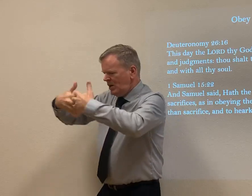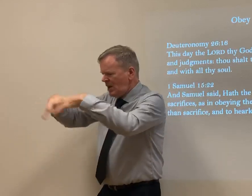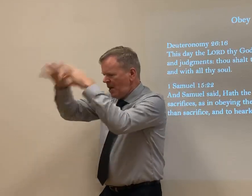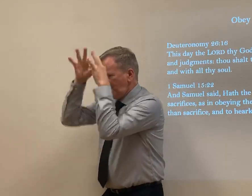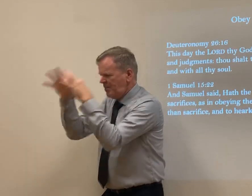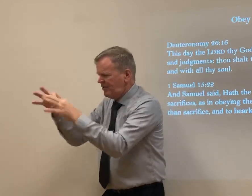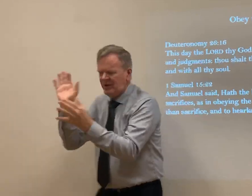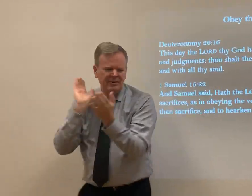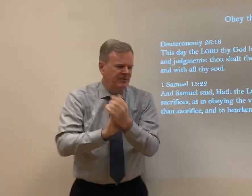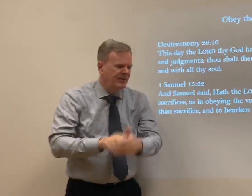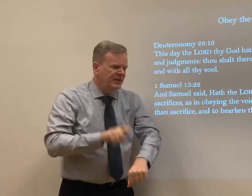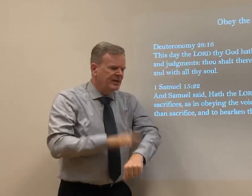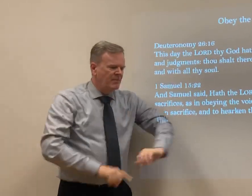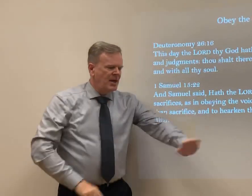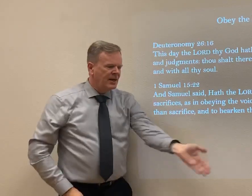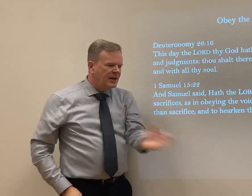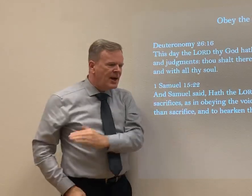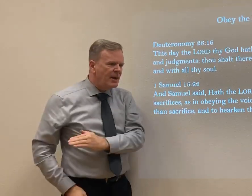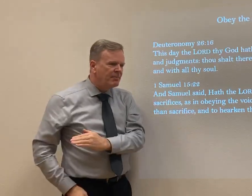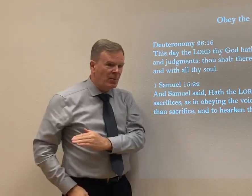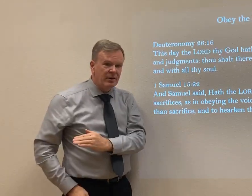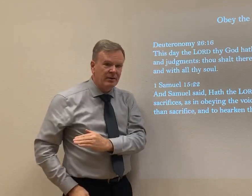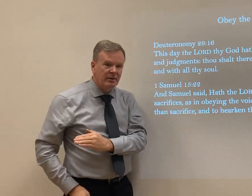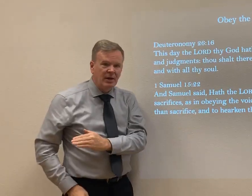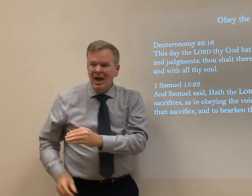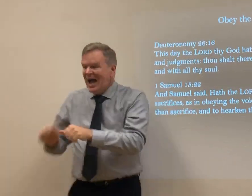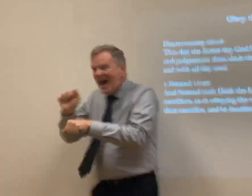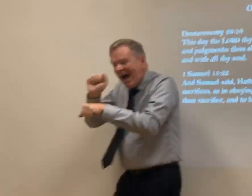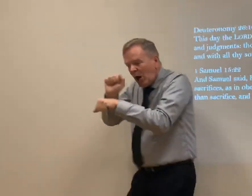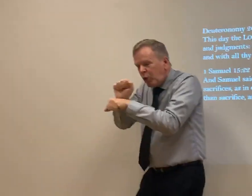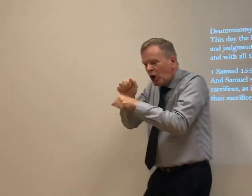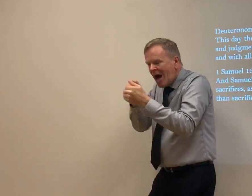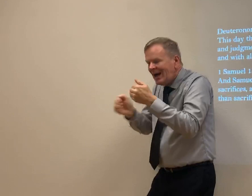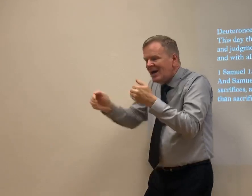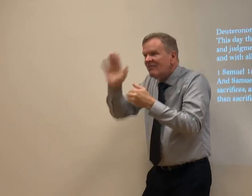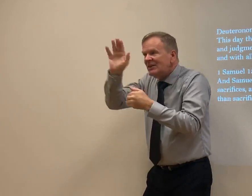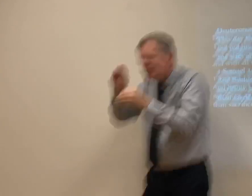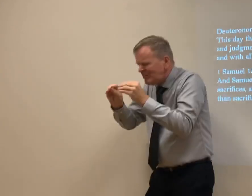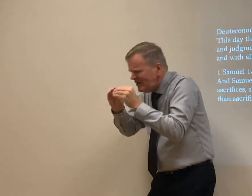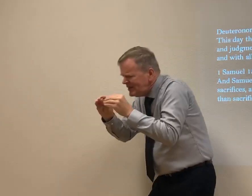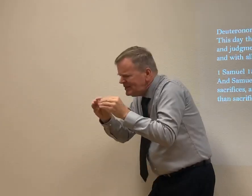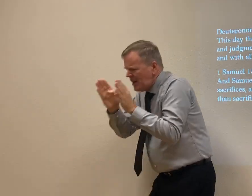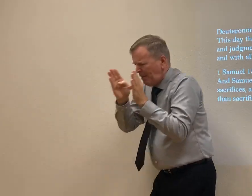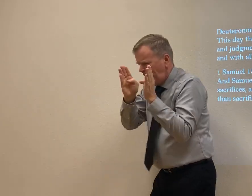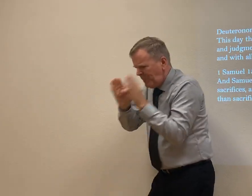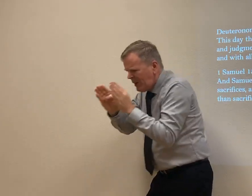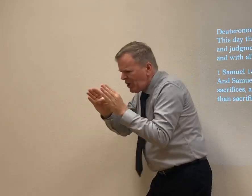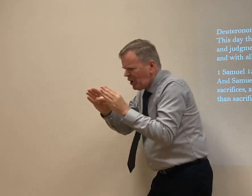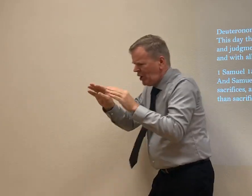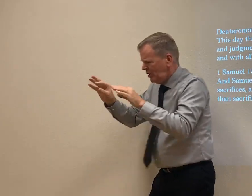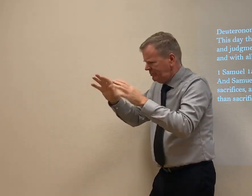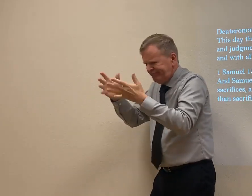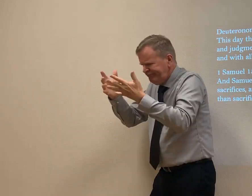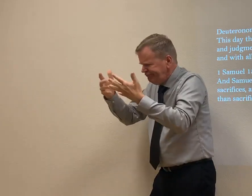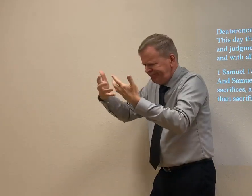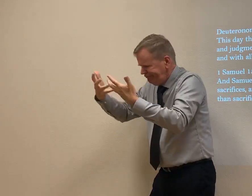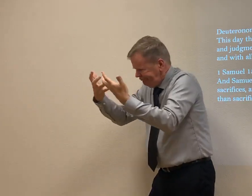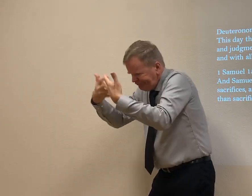get there. He's working things out before the time is right. And when it is ready, he'll call you. He's working ahead of you before